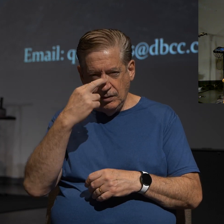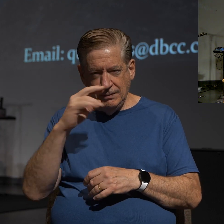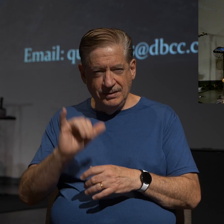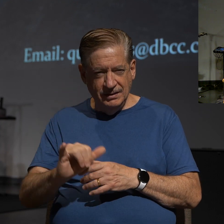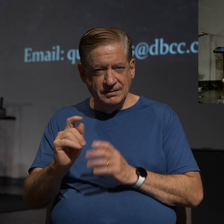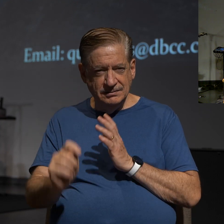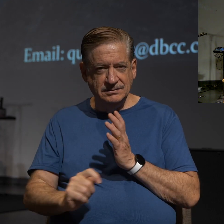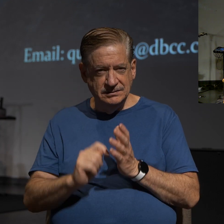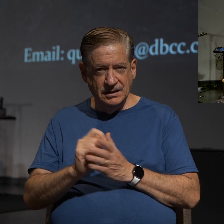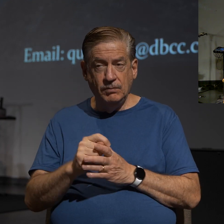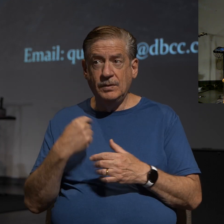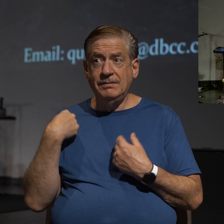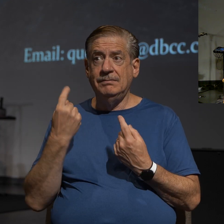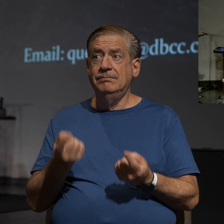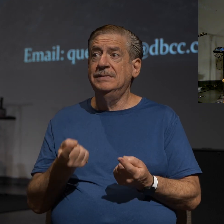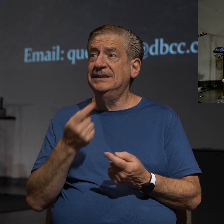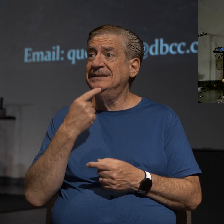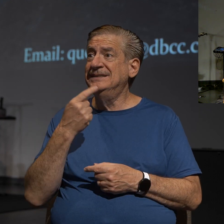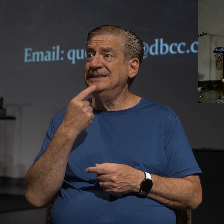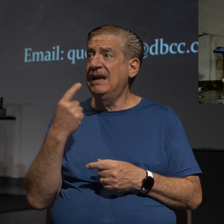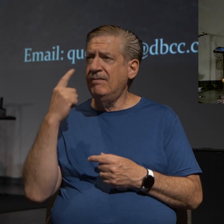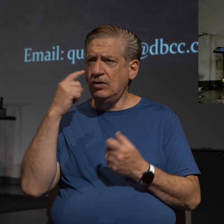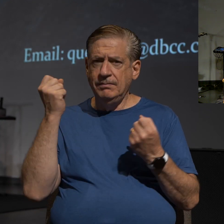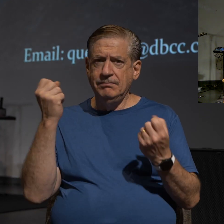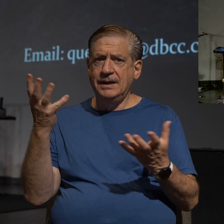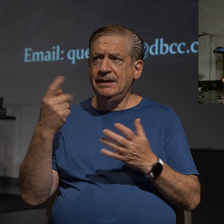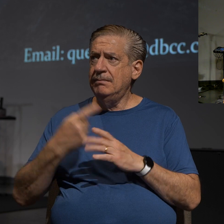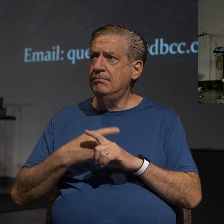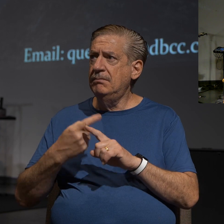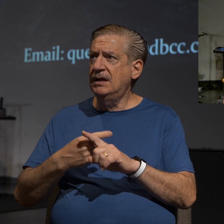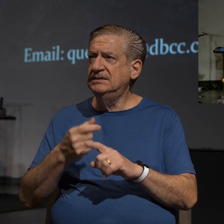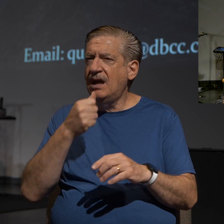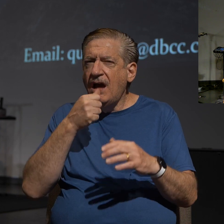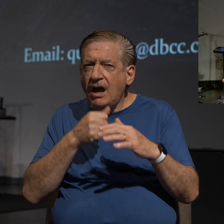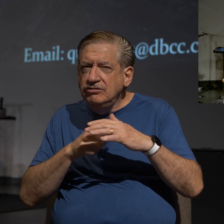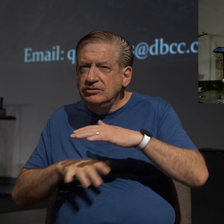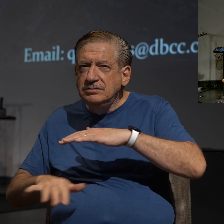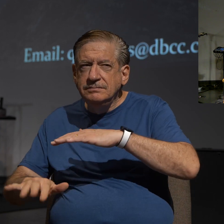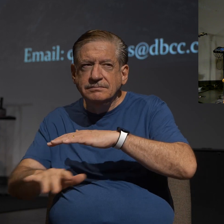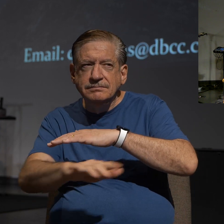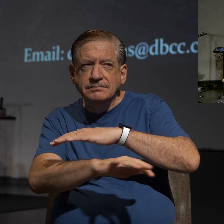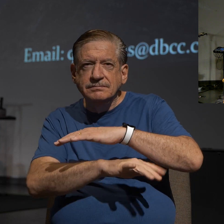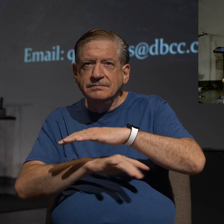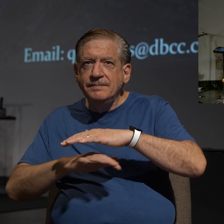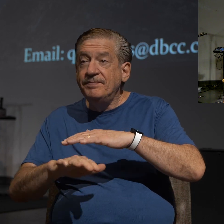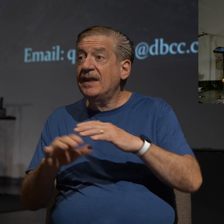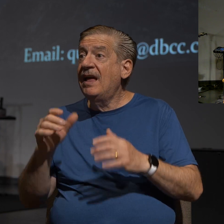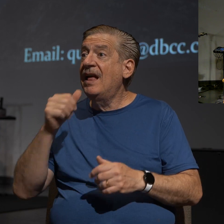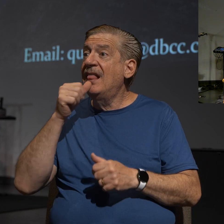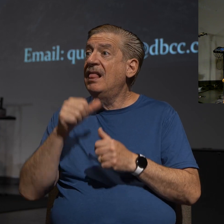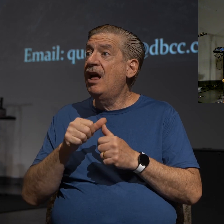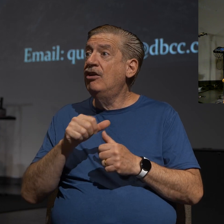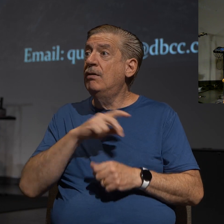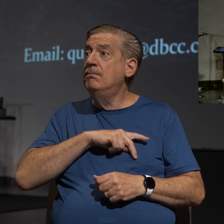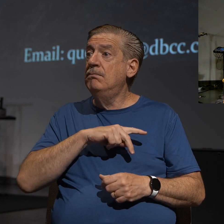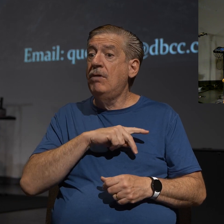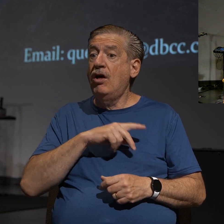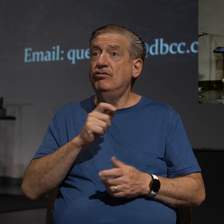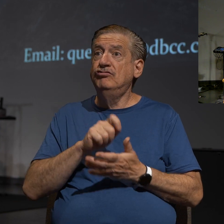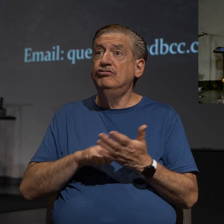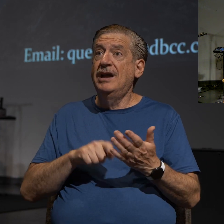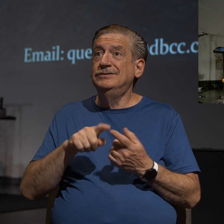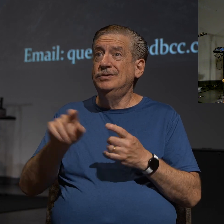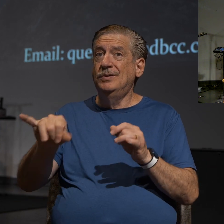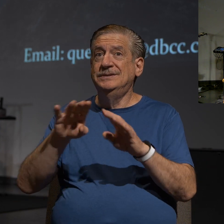And we've been saying for months now that the undercurrent of the letter that Paul writes to the Roman house churches is